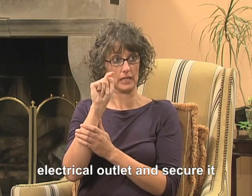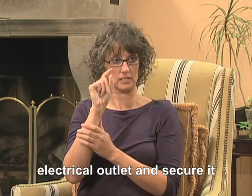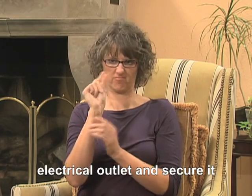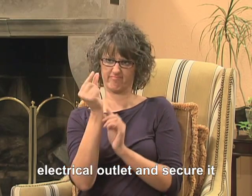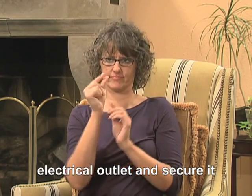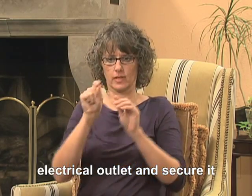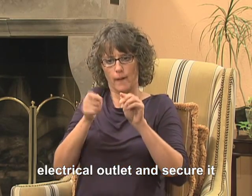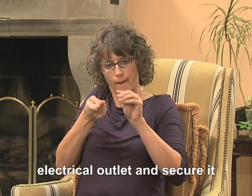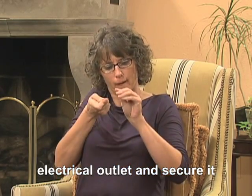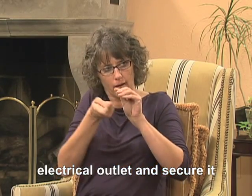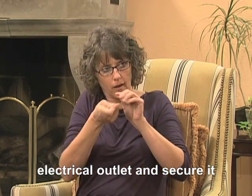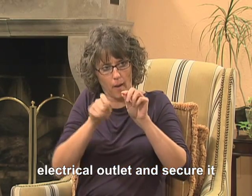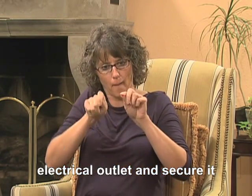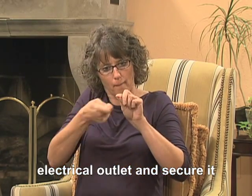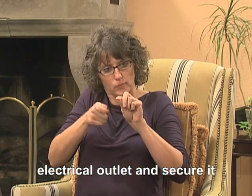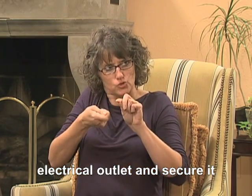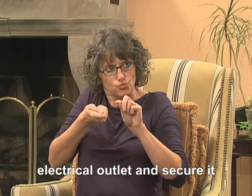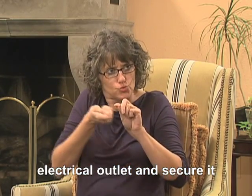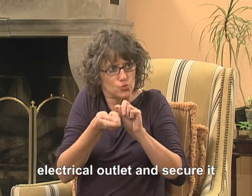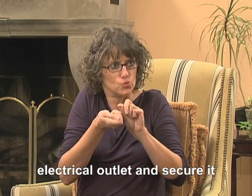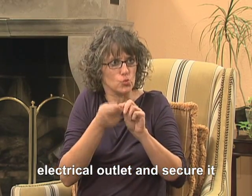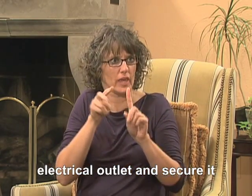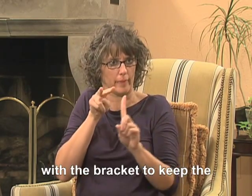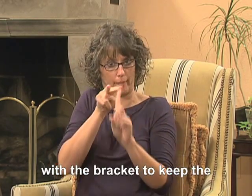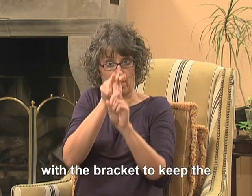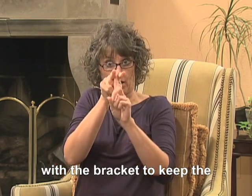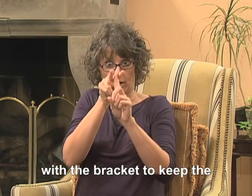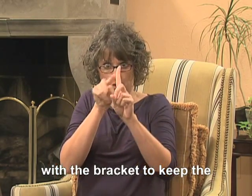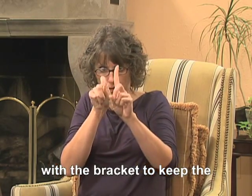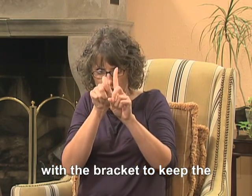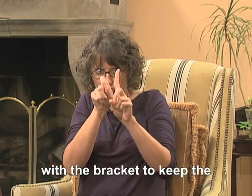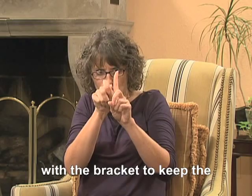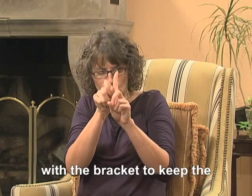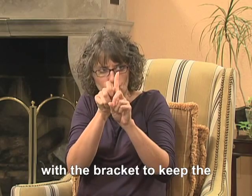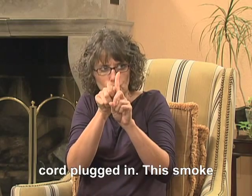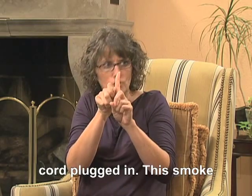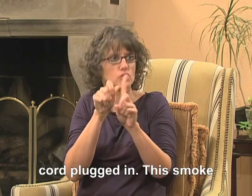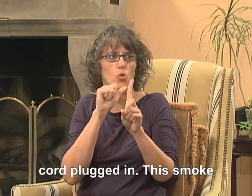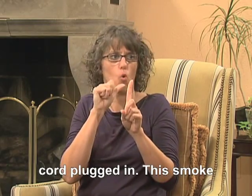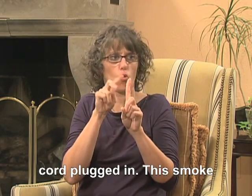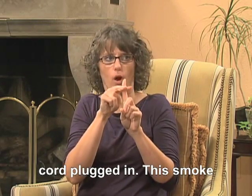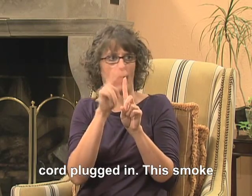and secure it with the bracket to keep the cord plugged in.